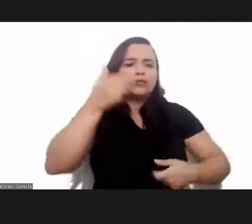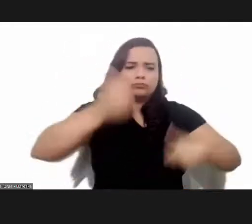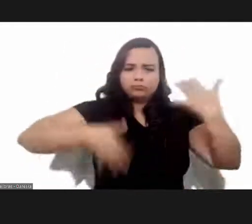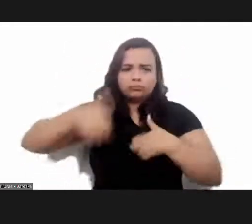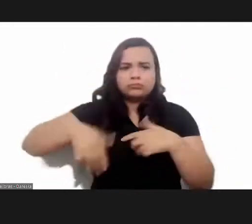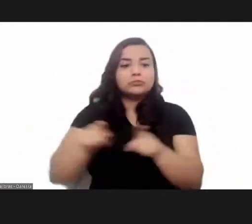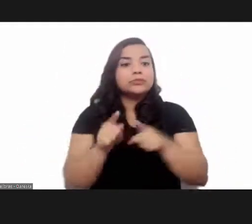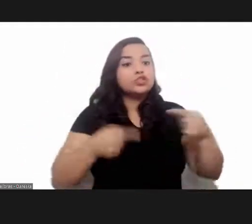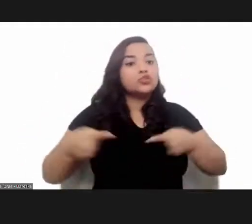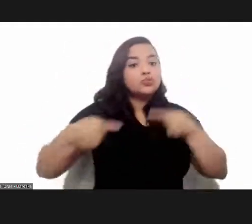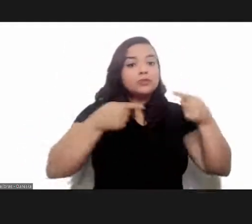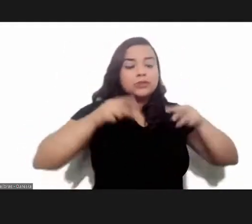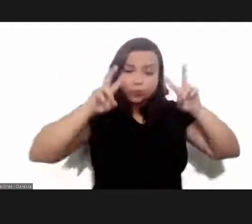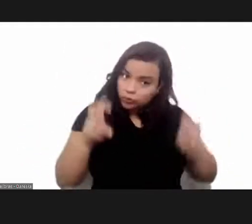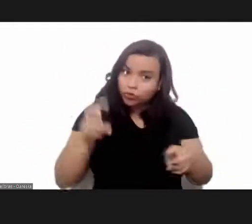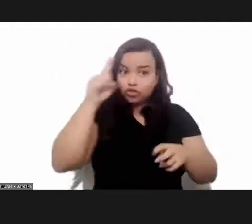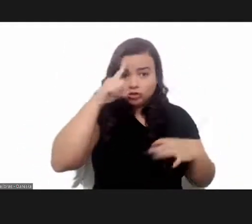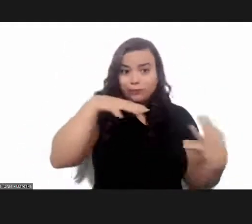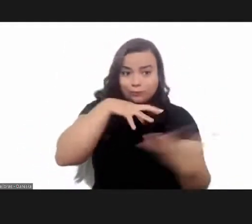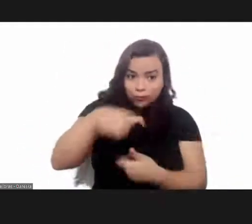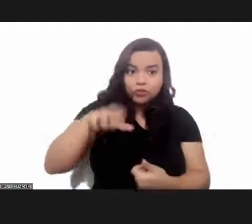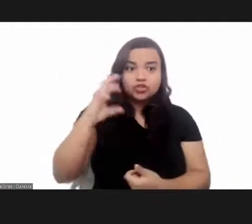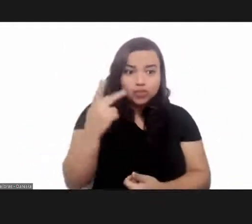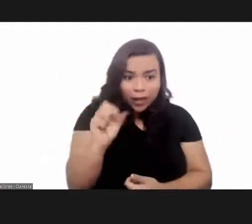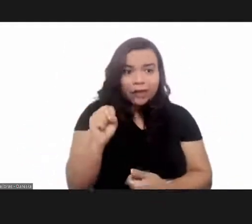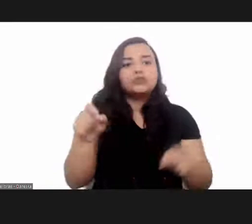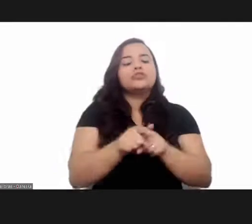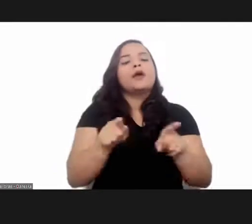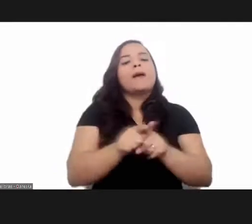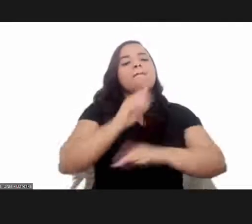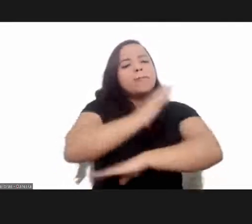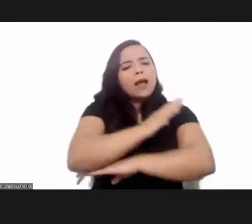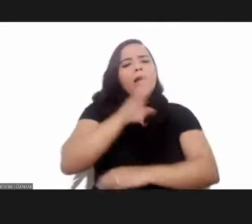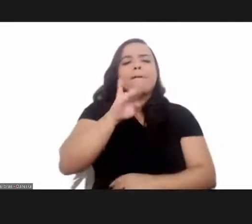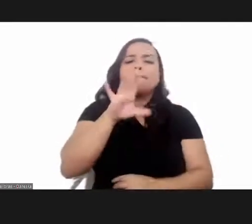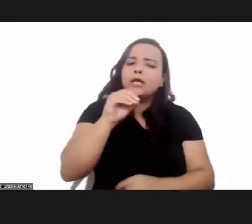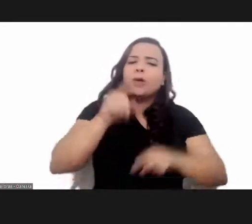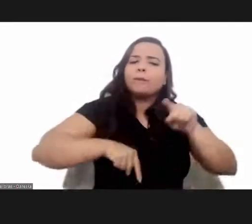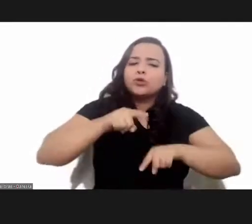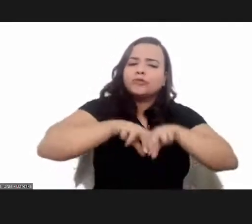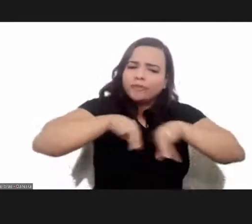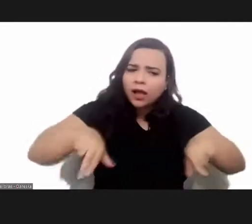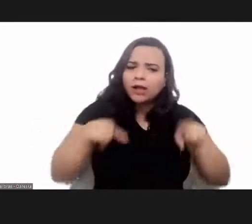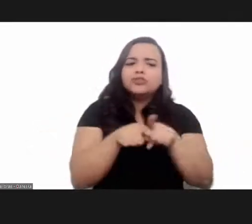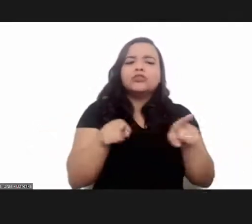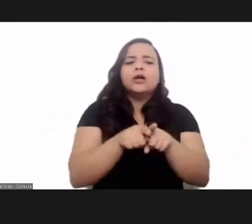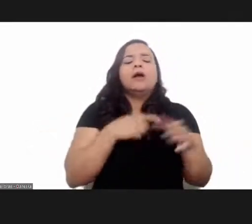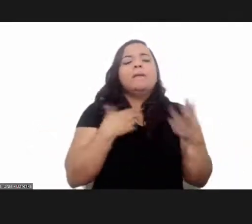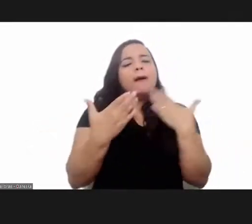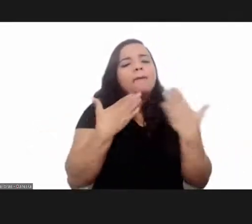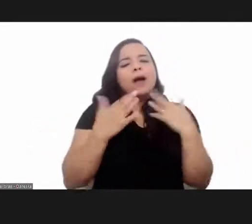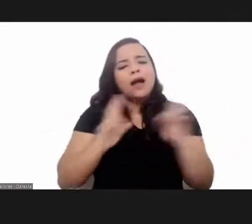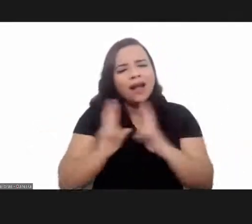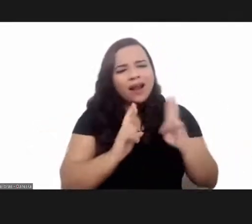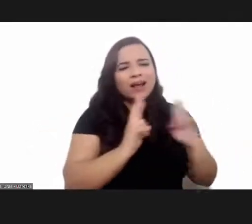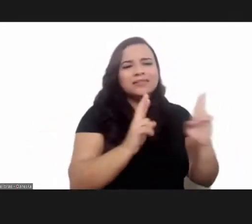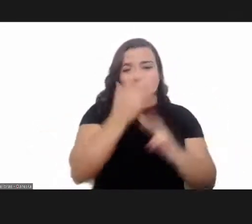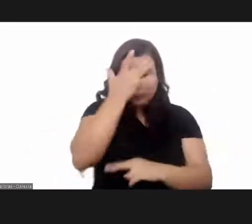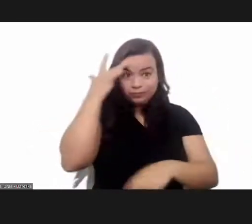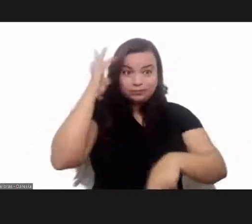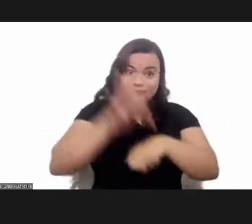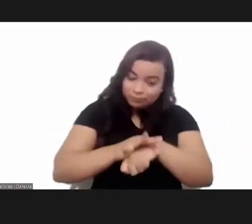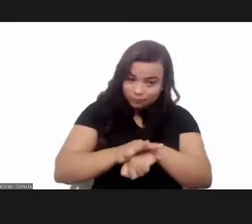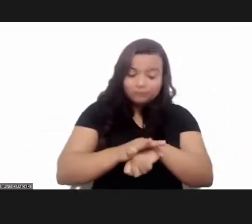lectures and the discussions on world's biggest disease today, bioproducts platforms, strengthening the network of